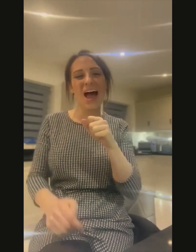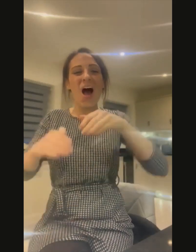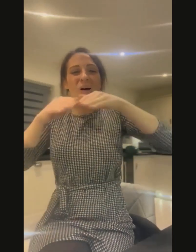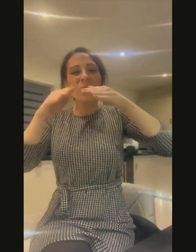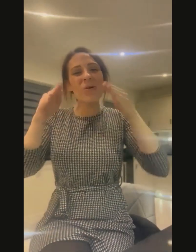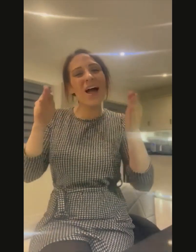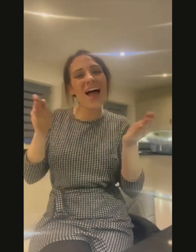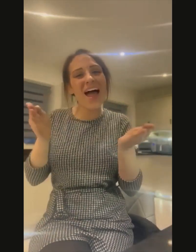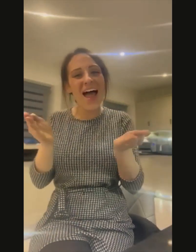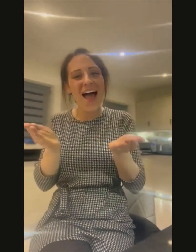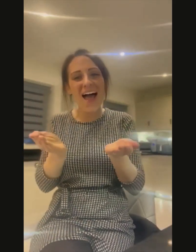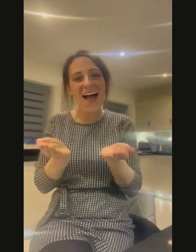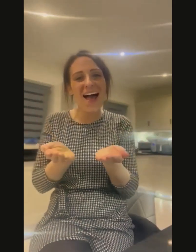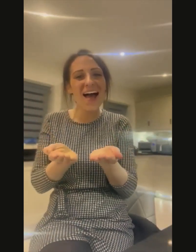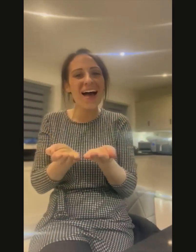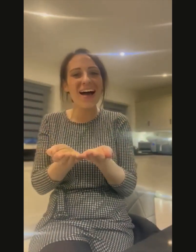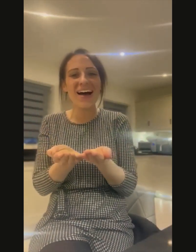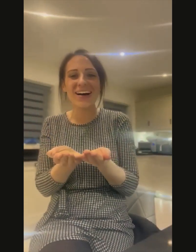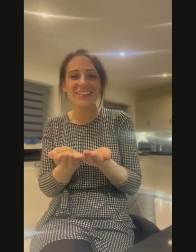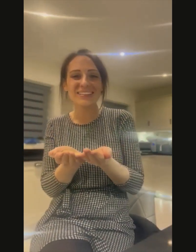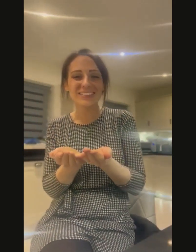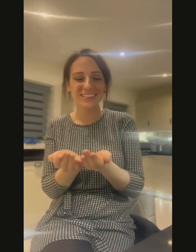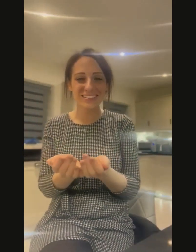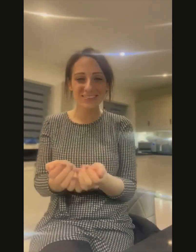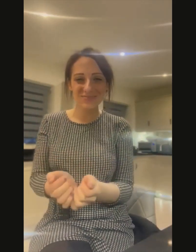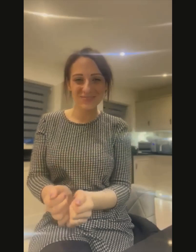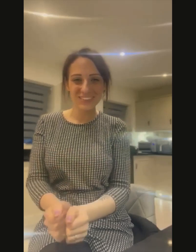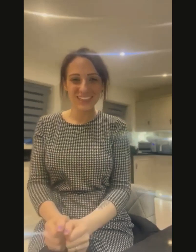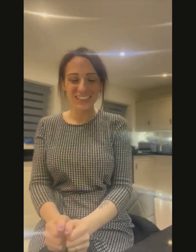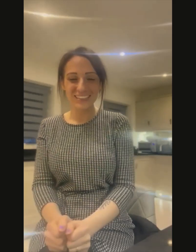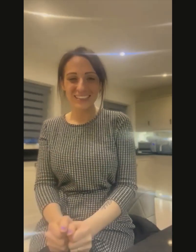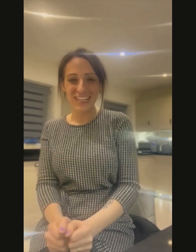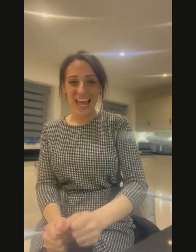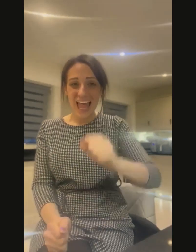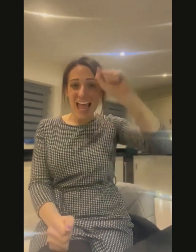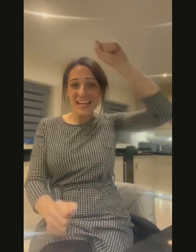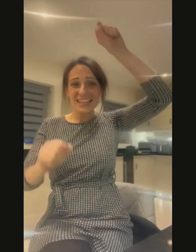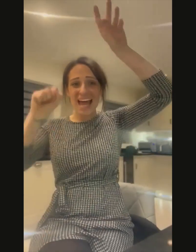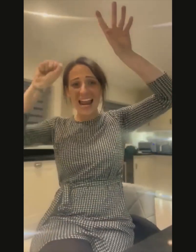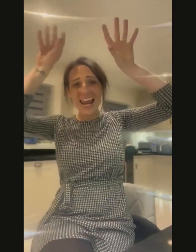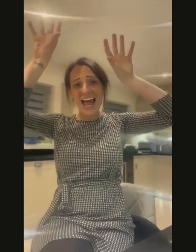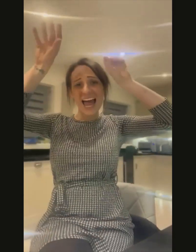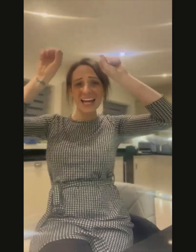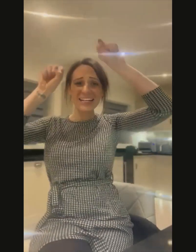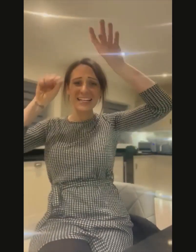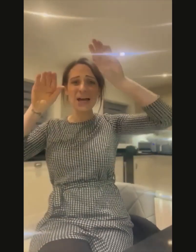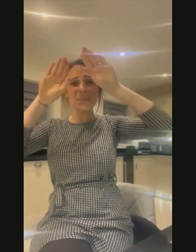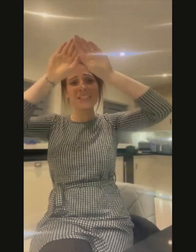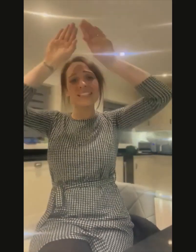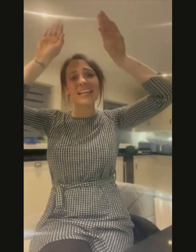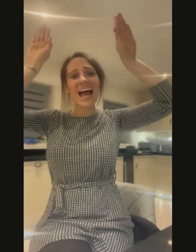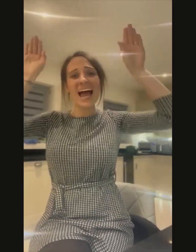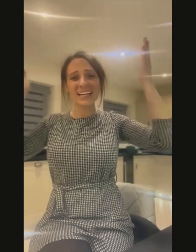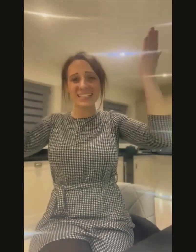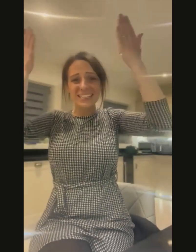All the stars are coming out tonight They're lighting up the sky tonight